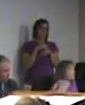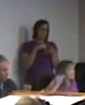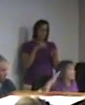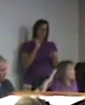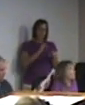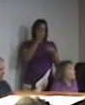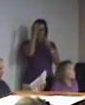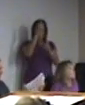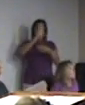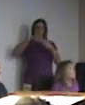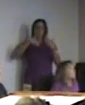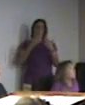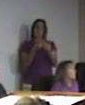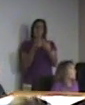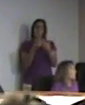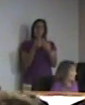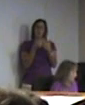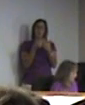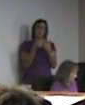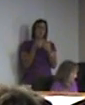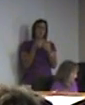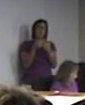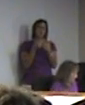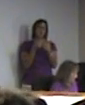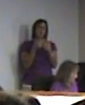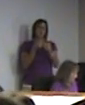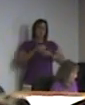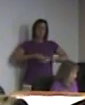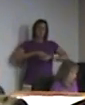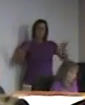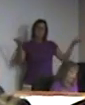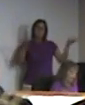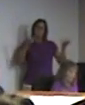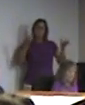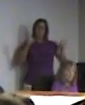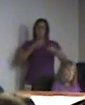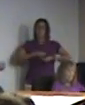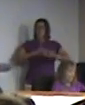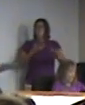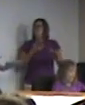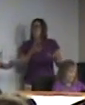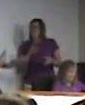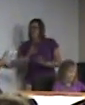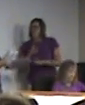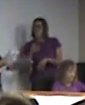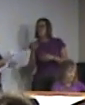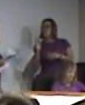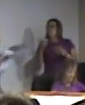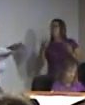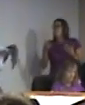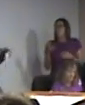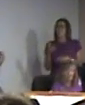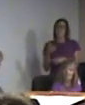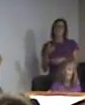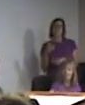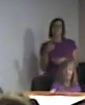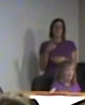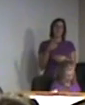this information has also been disseminated to our parents. It's posted on our website, our district's social media.